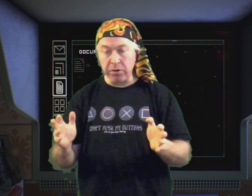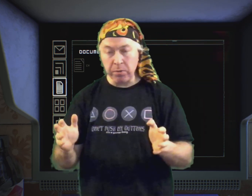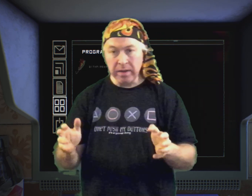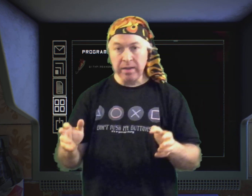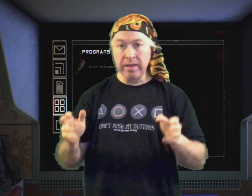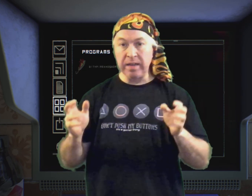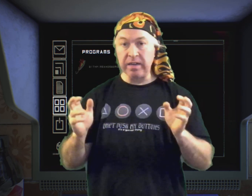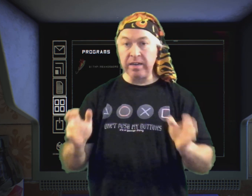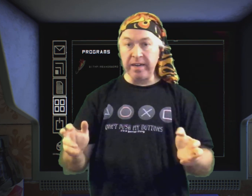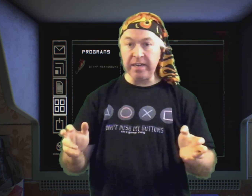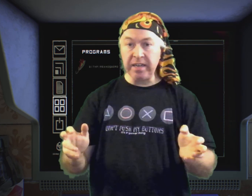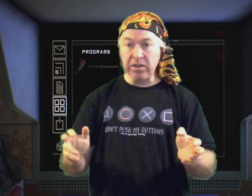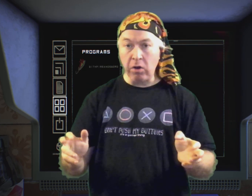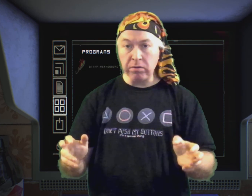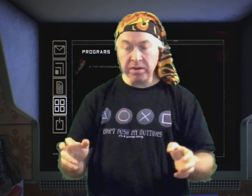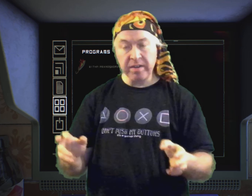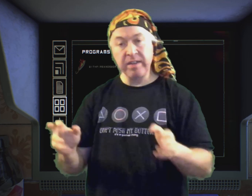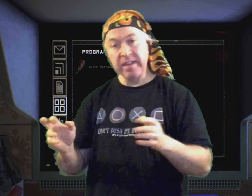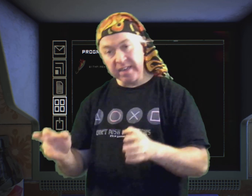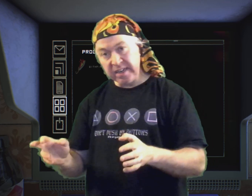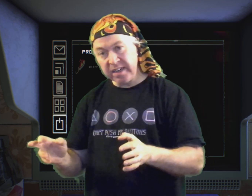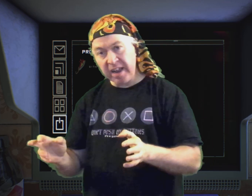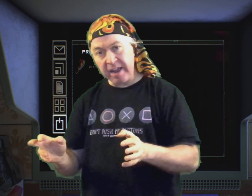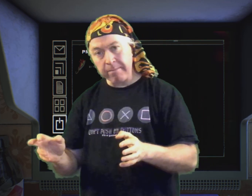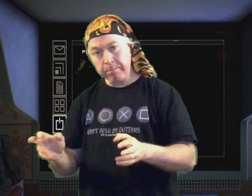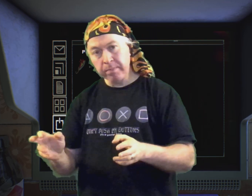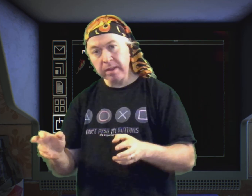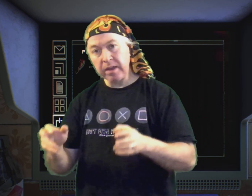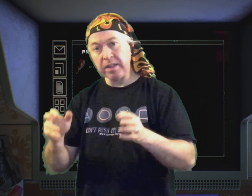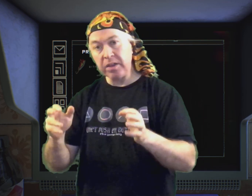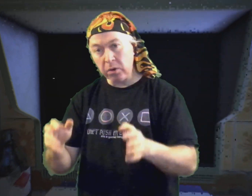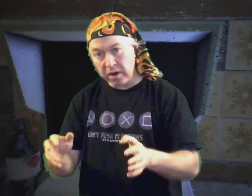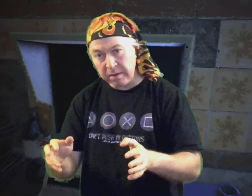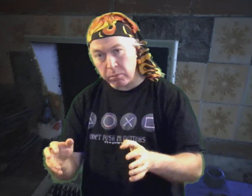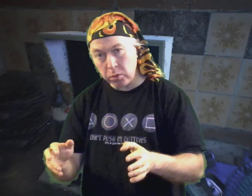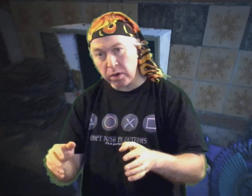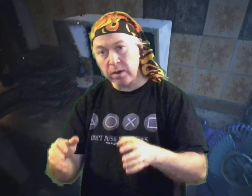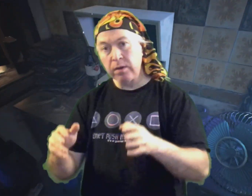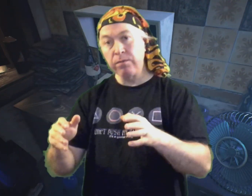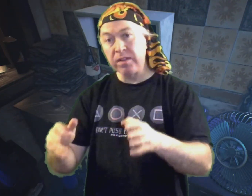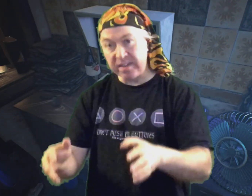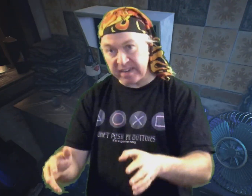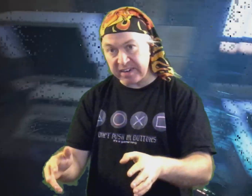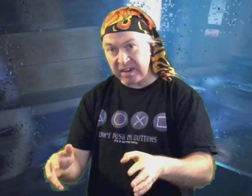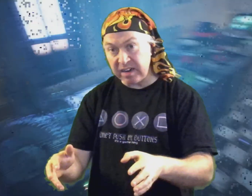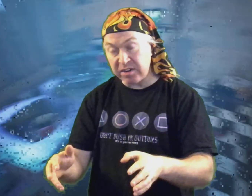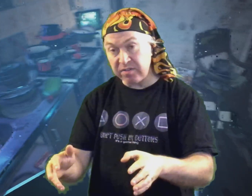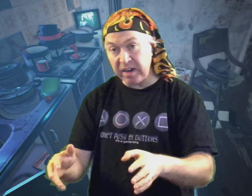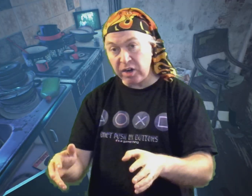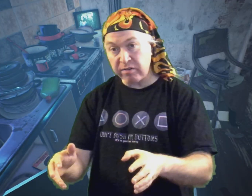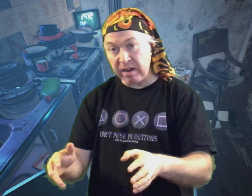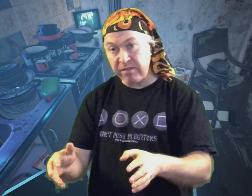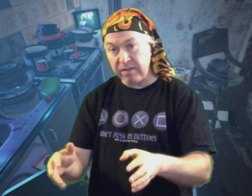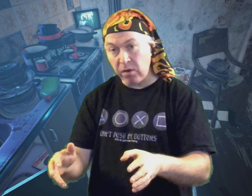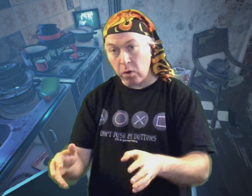in GTA Dollars in-game in the online mode for the sixth iteration of Grand Theft Auto,